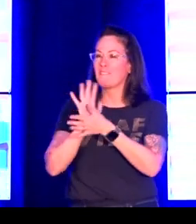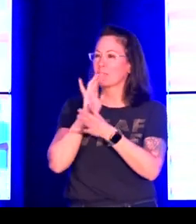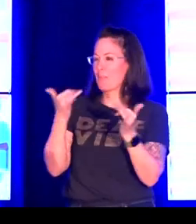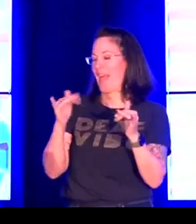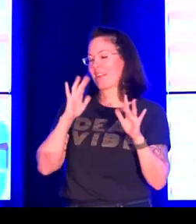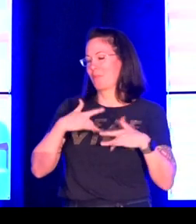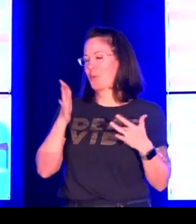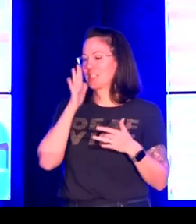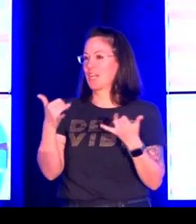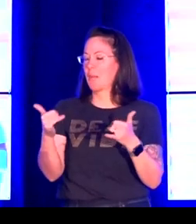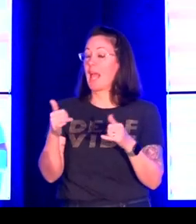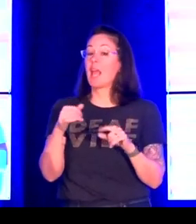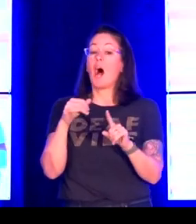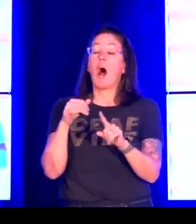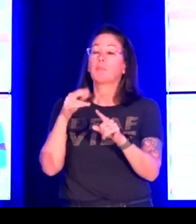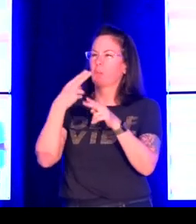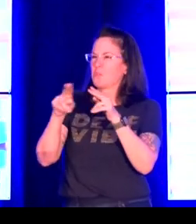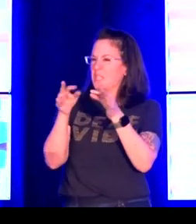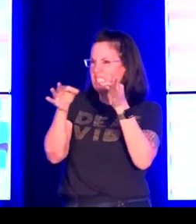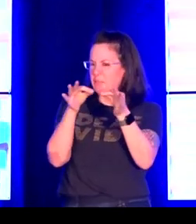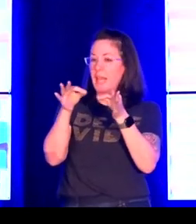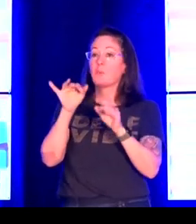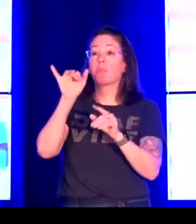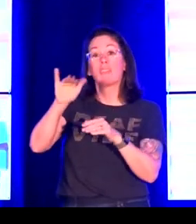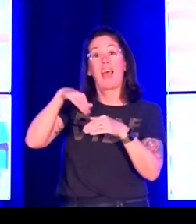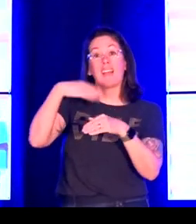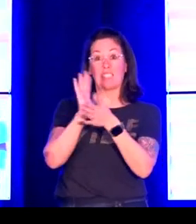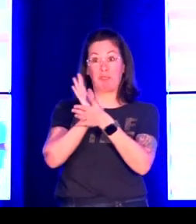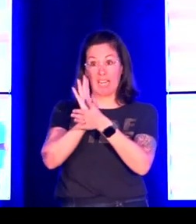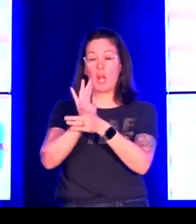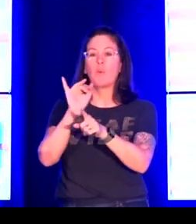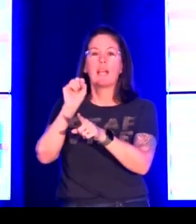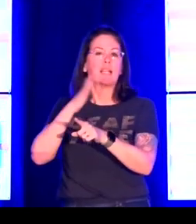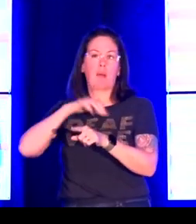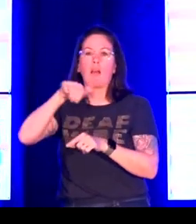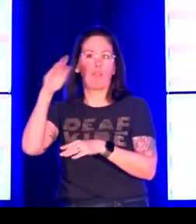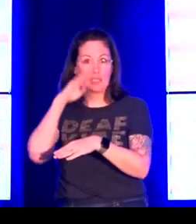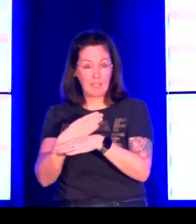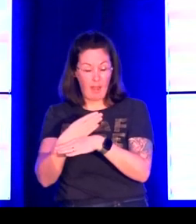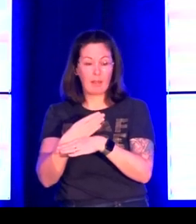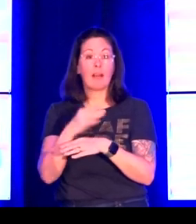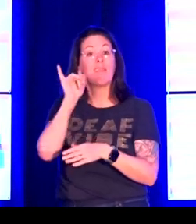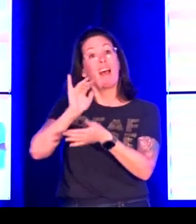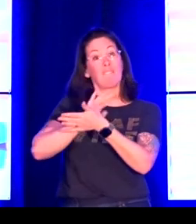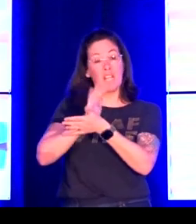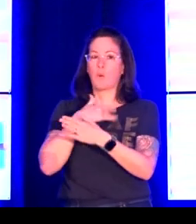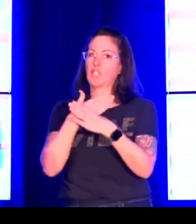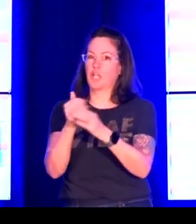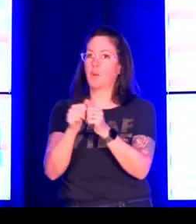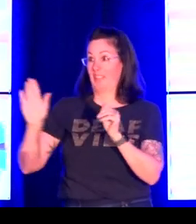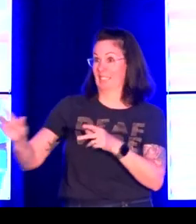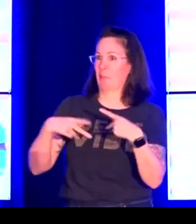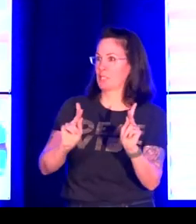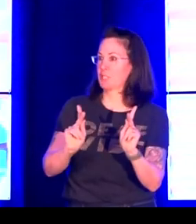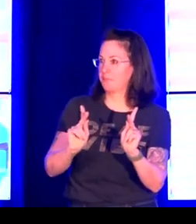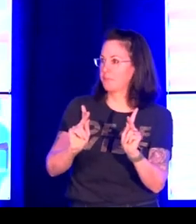Excellent. I wasn't sure whether the video would play, so I'm so glad it's there. I want to give a short description first. I'm going to show a video, and this is my